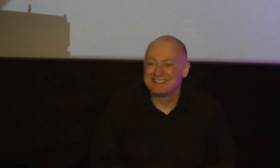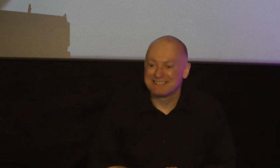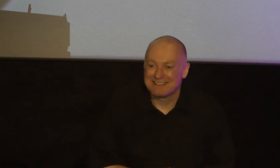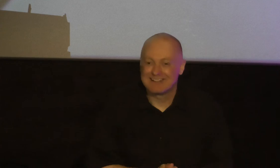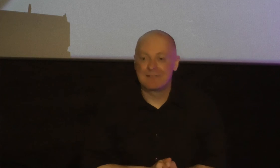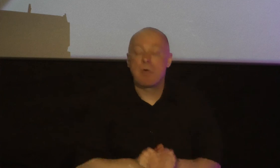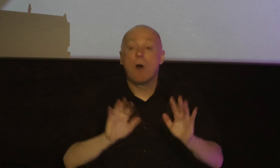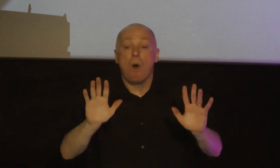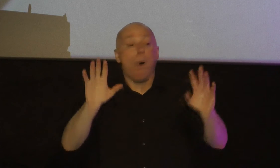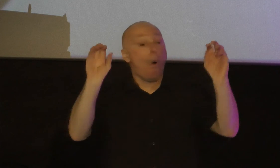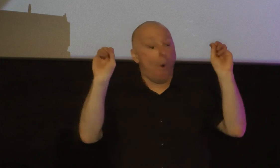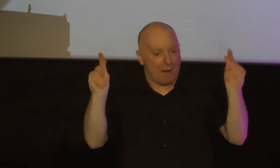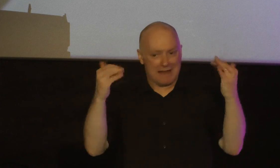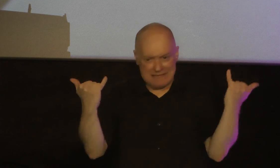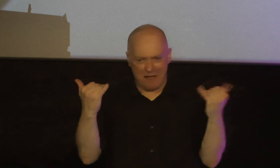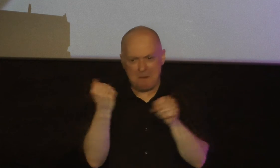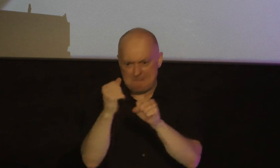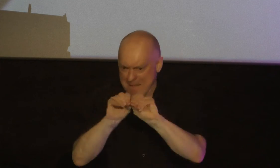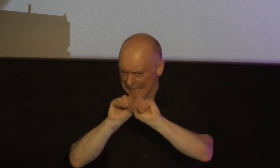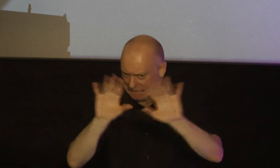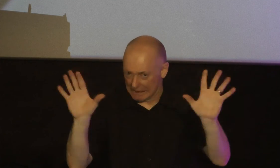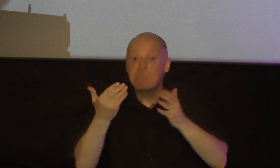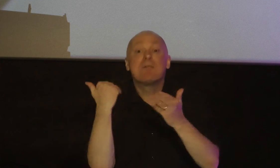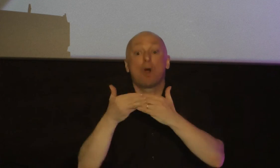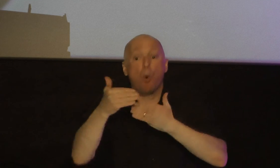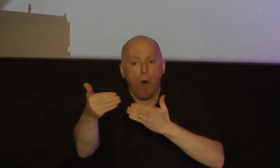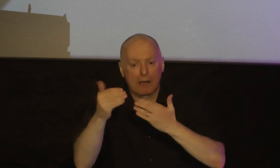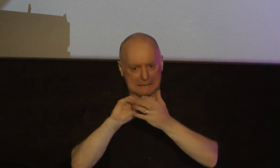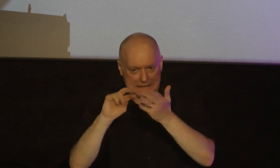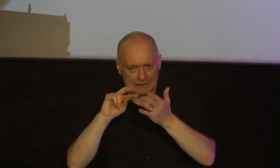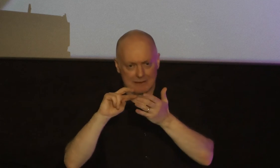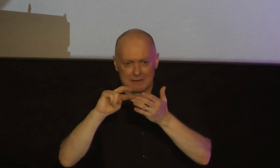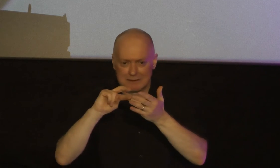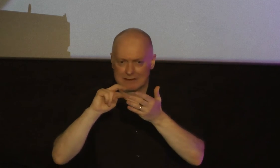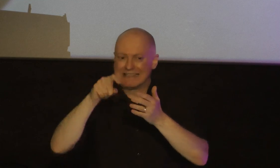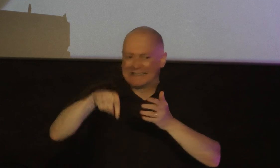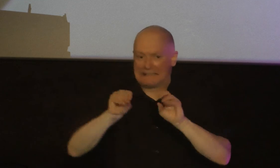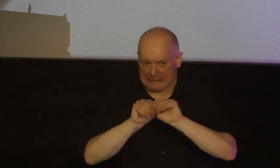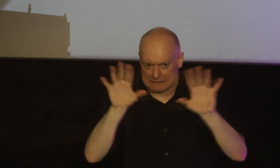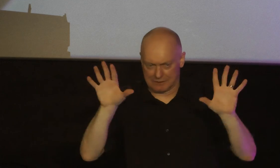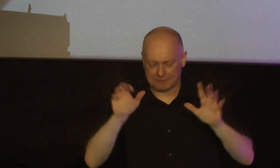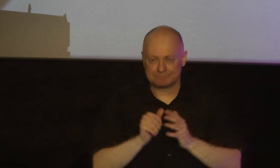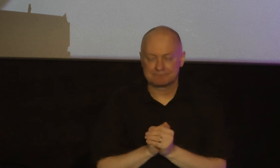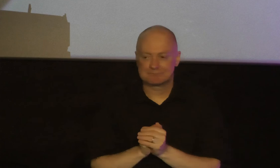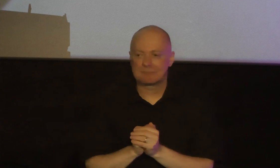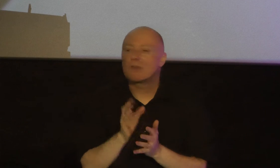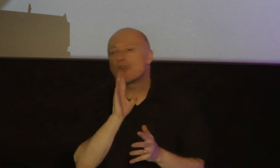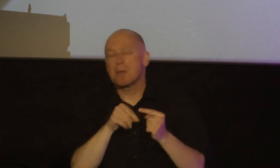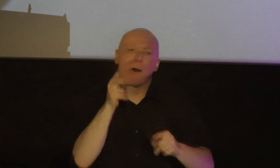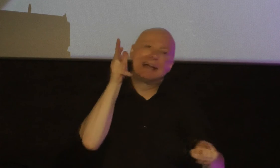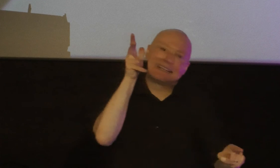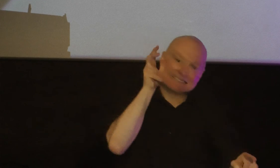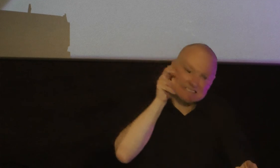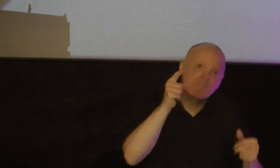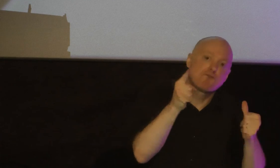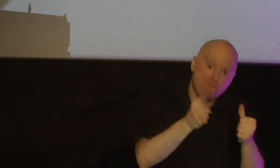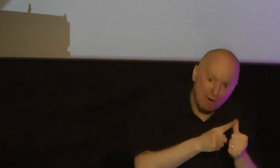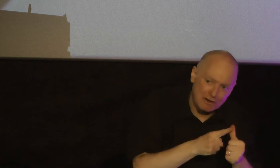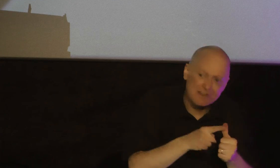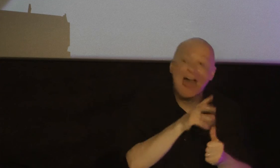now we need to clarify a few things before we go on we're talking a lot about listening first and speaking